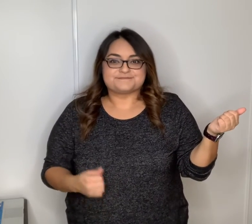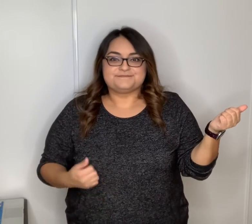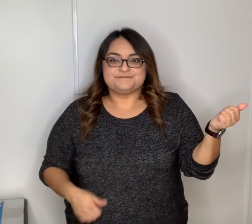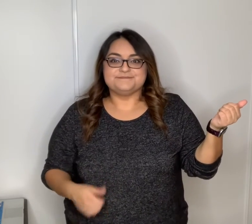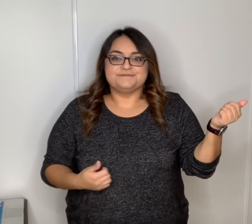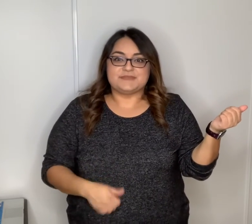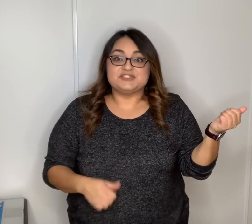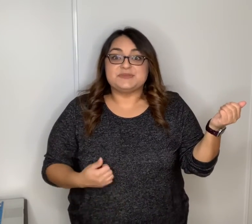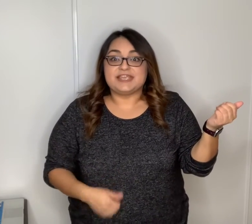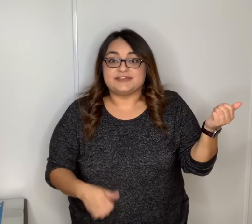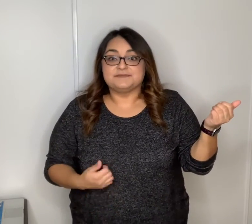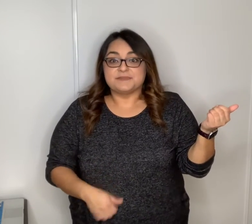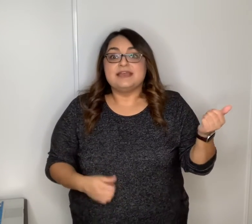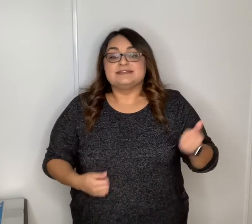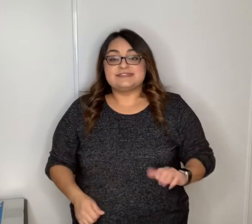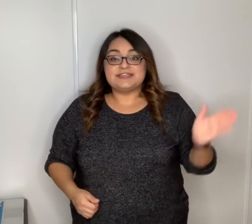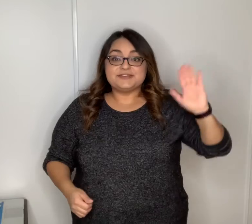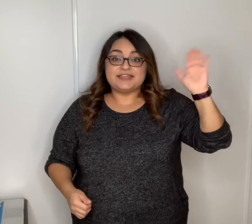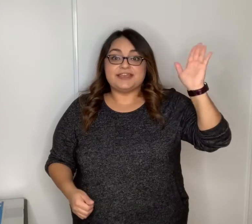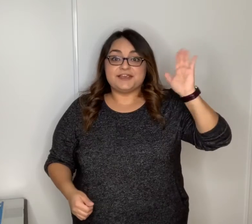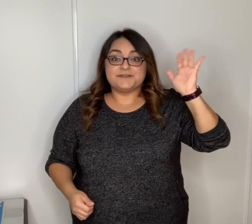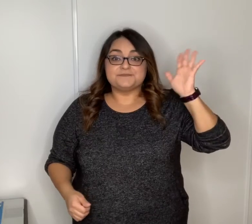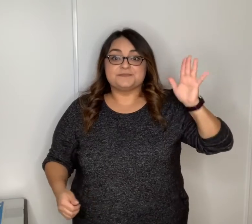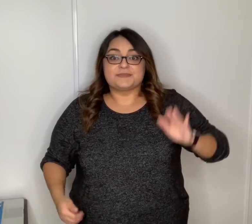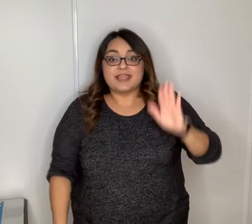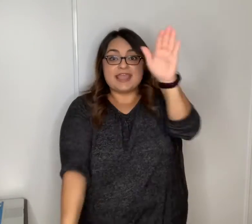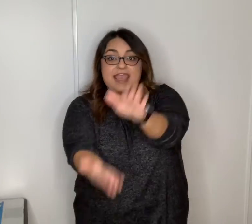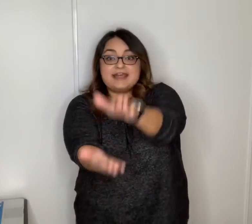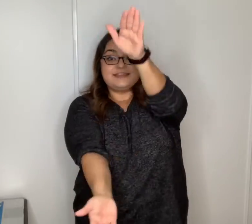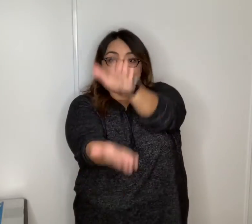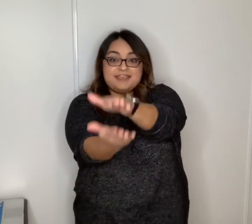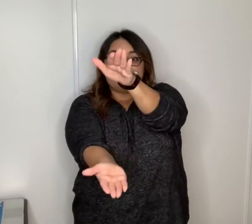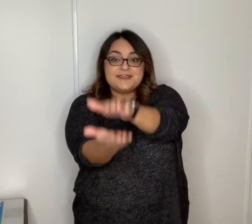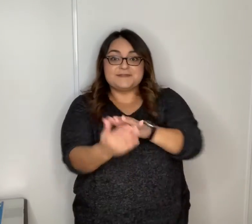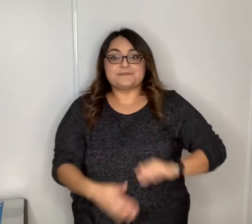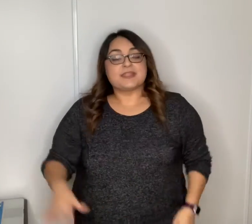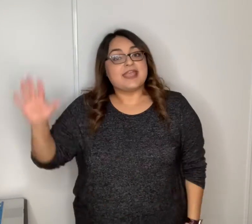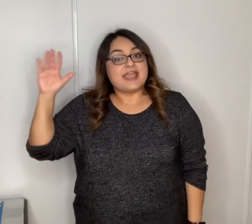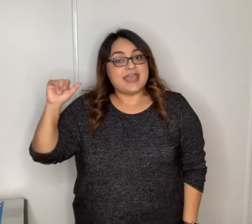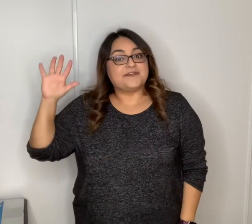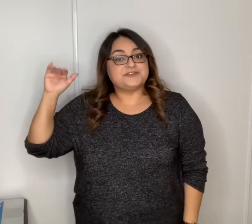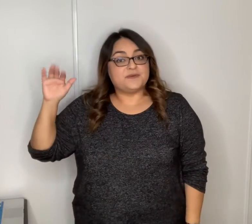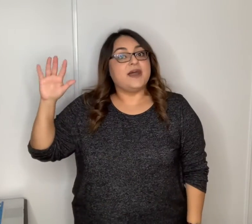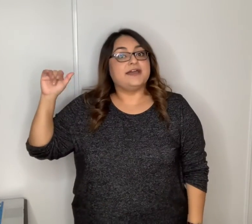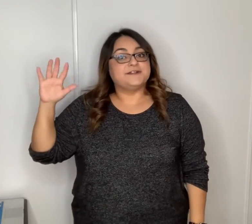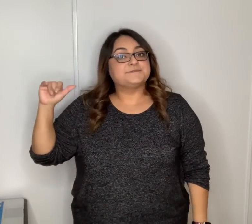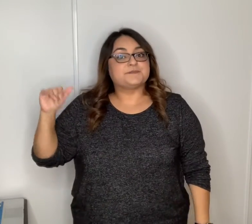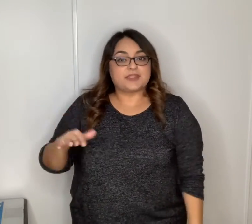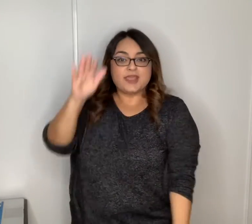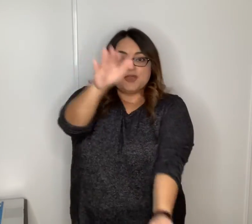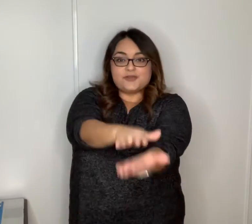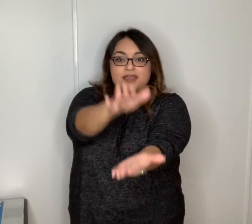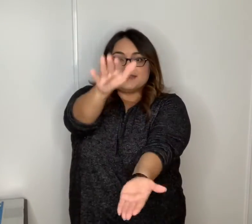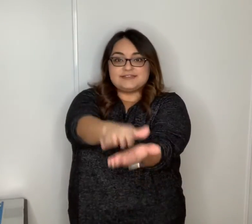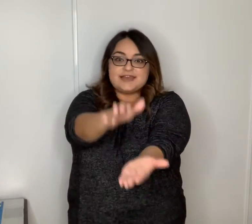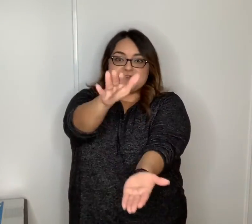And do it again. See you later. Alligator. After a while. Crocodile.